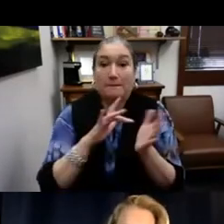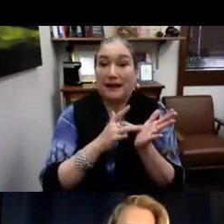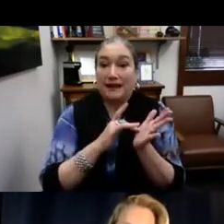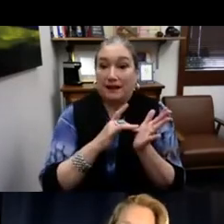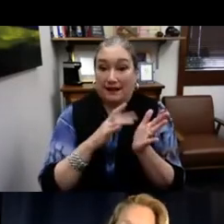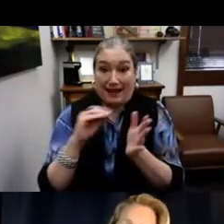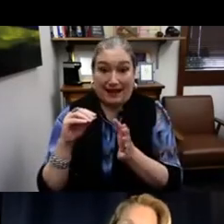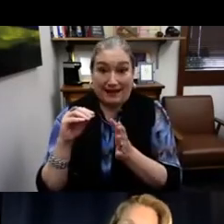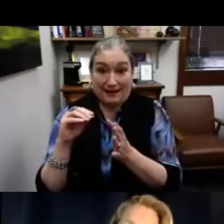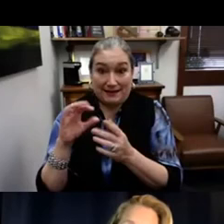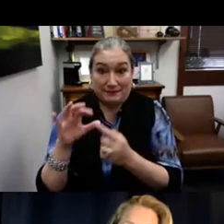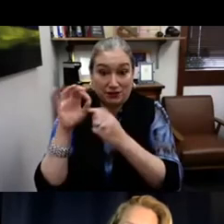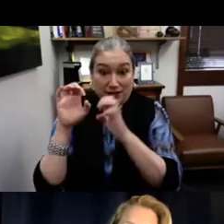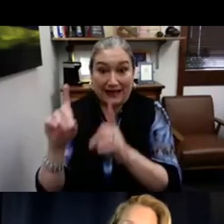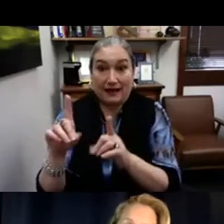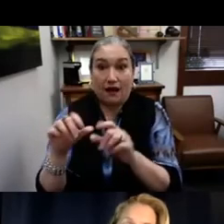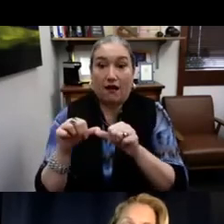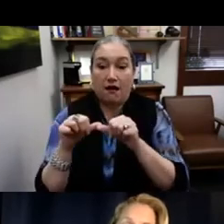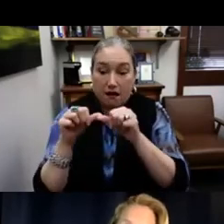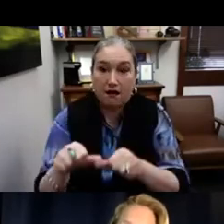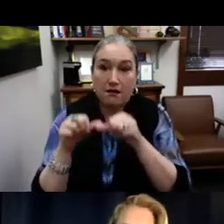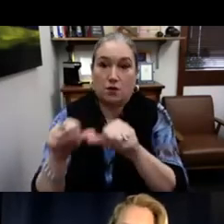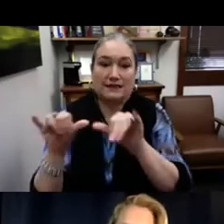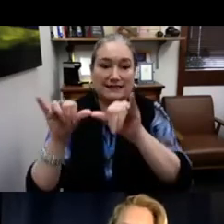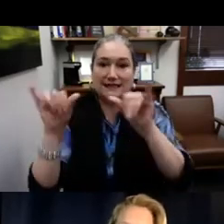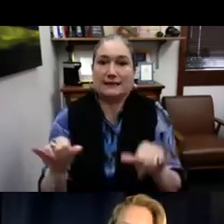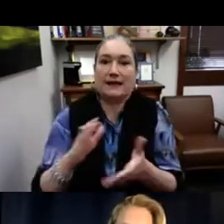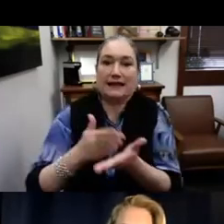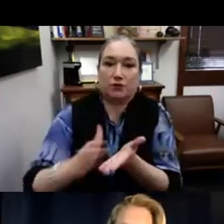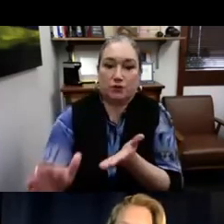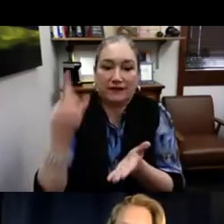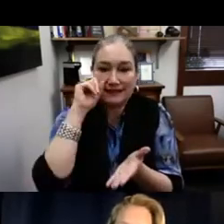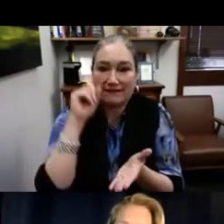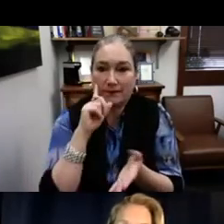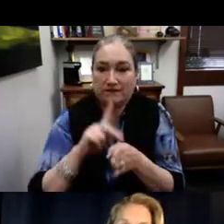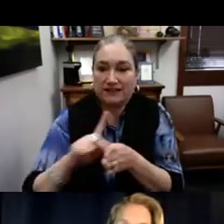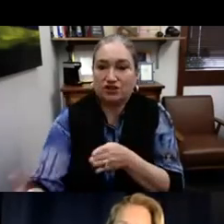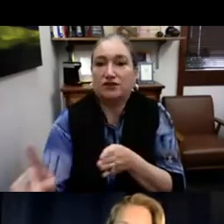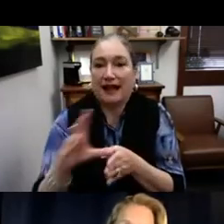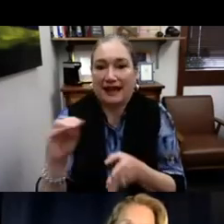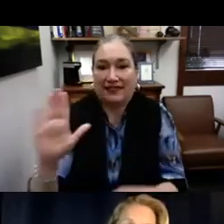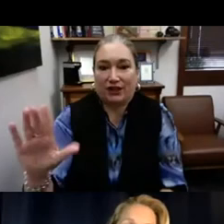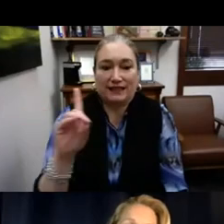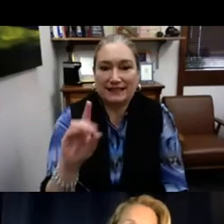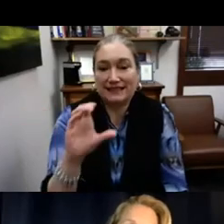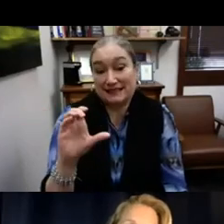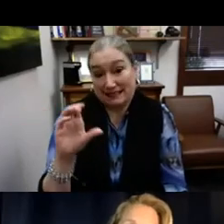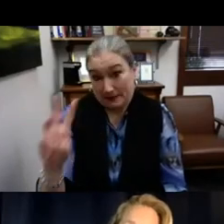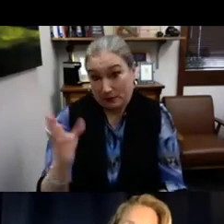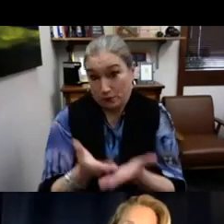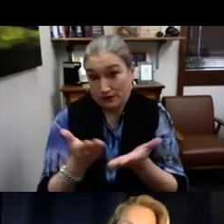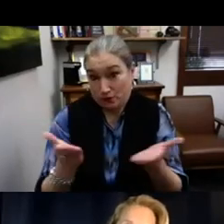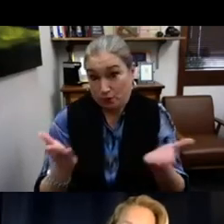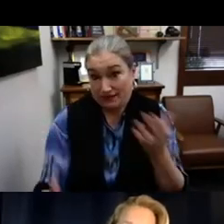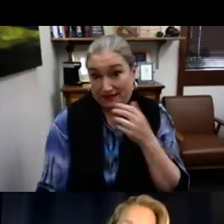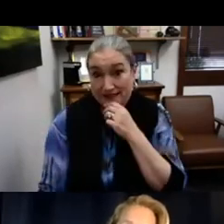Weaknesses. This is weaknesses within the system. This is both medical and special edge. This is ongoing systematic